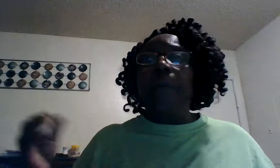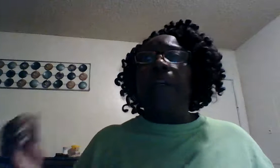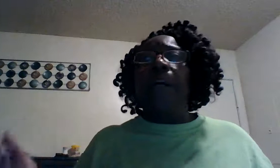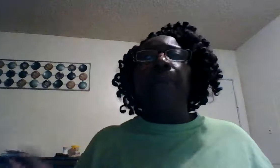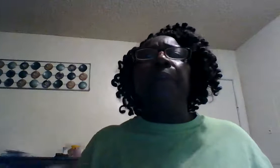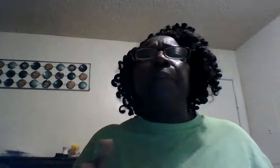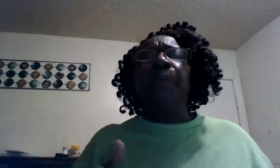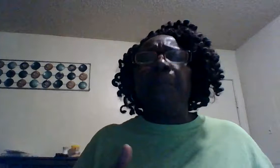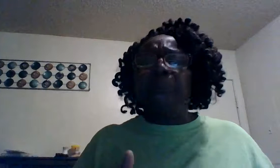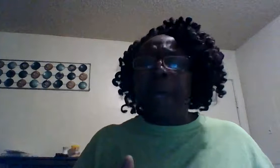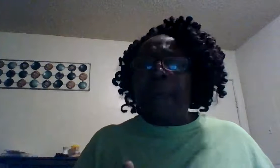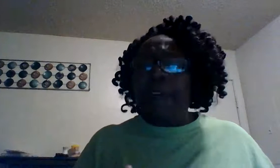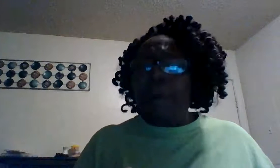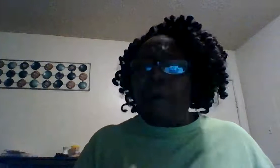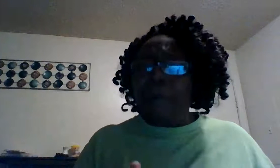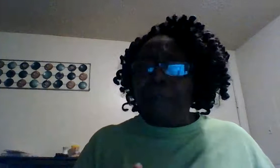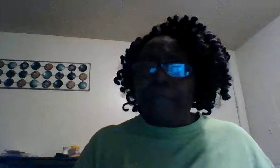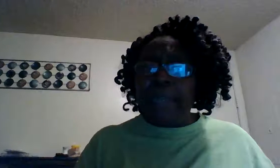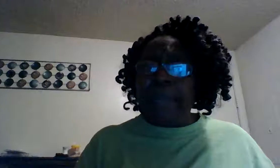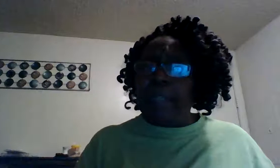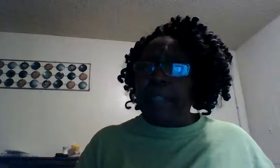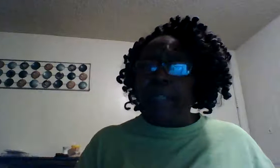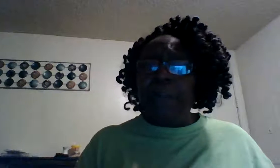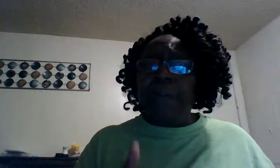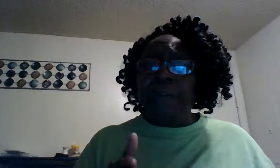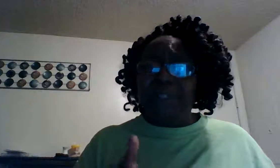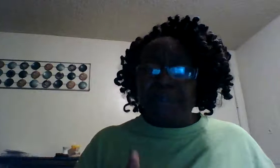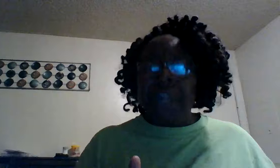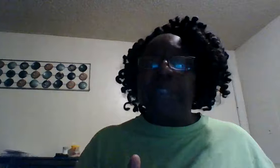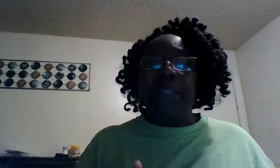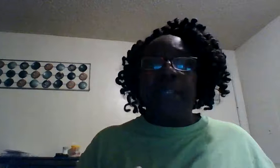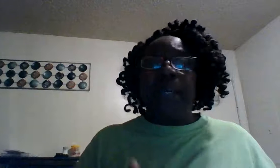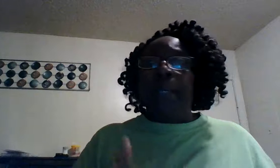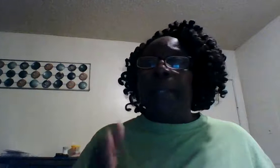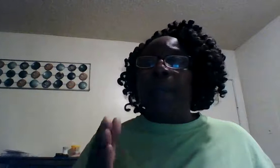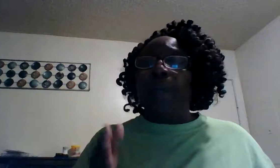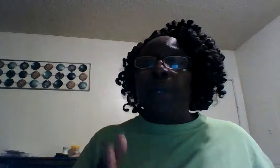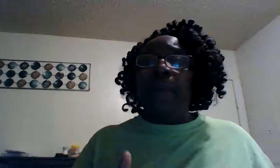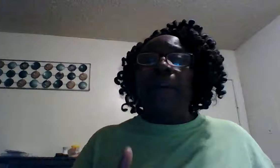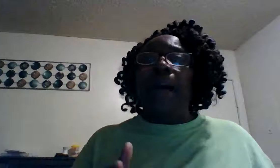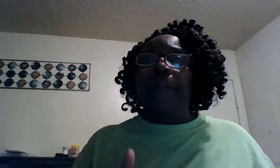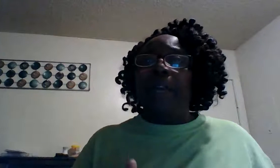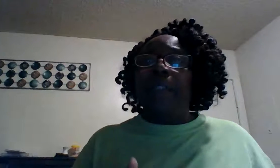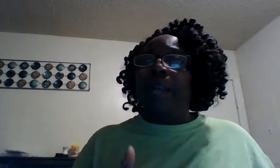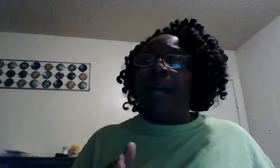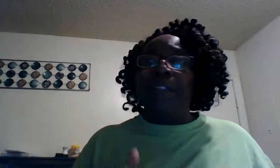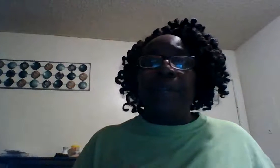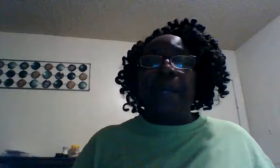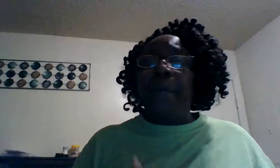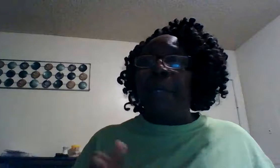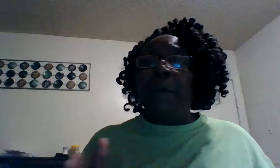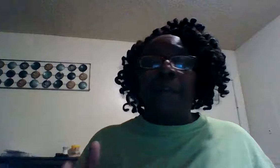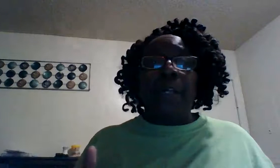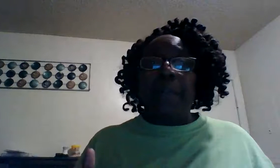overcome with through by your faith in him of trusting that whatever i face god you help me overcome